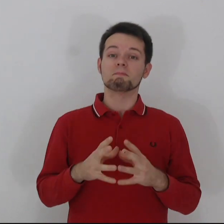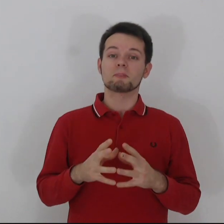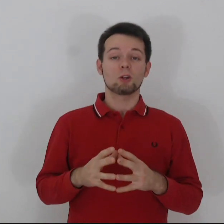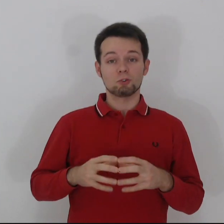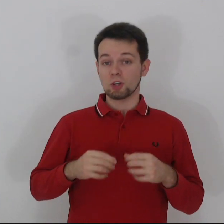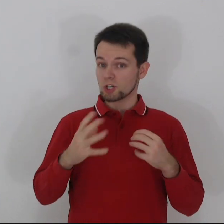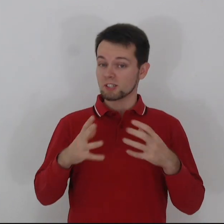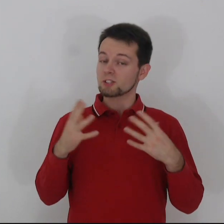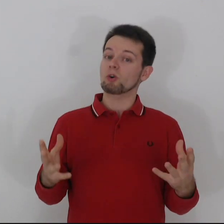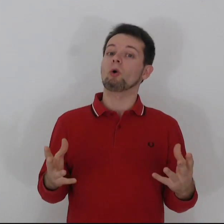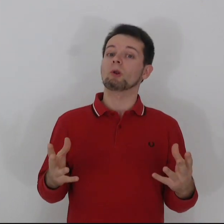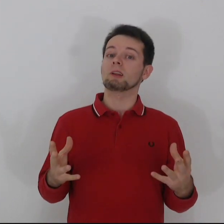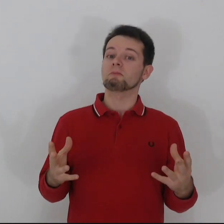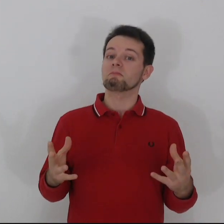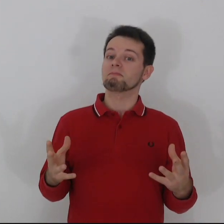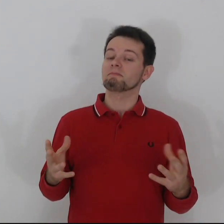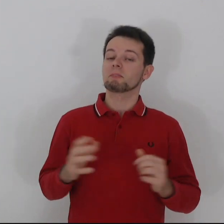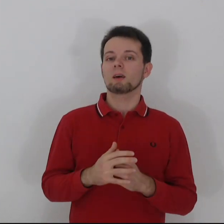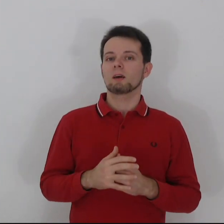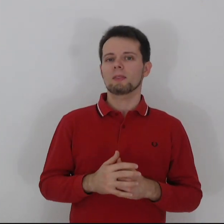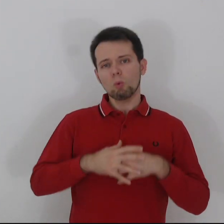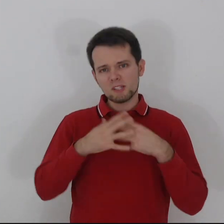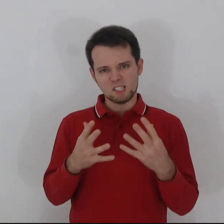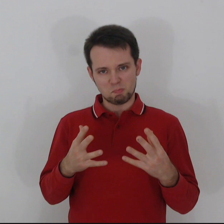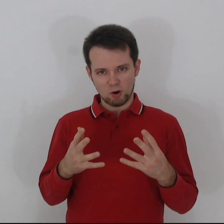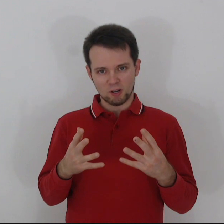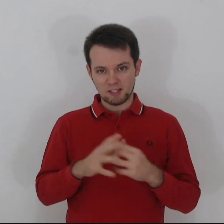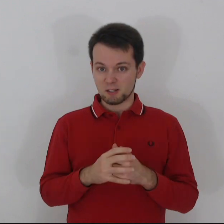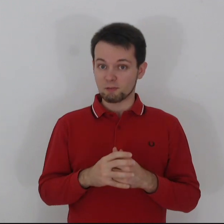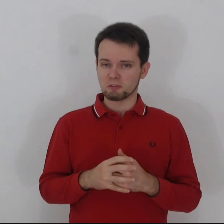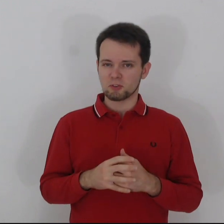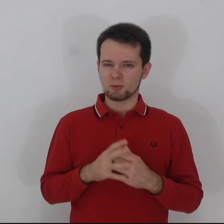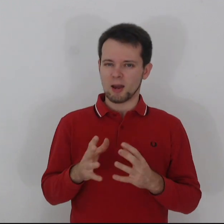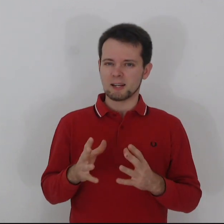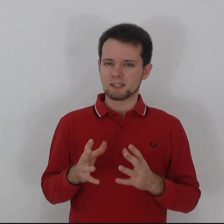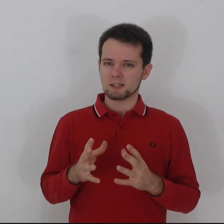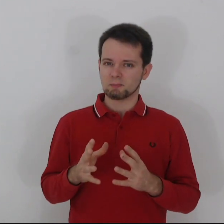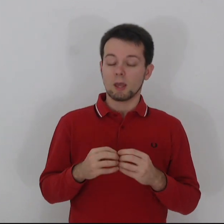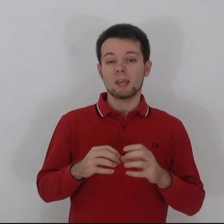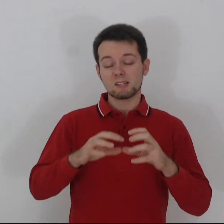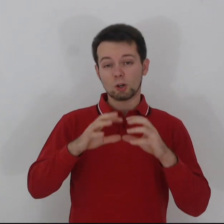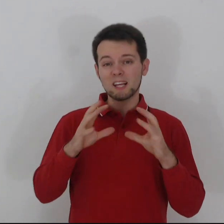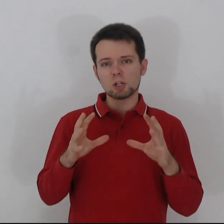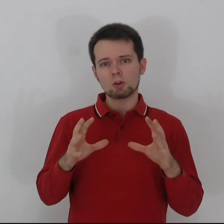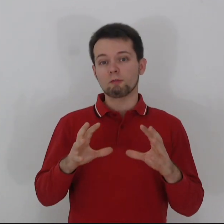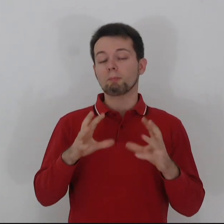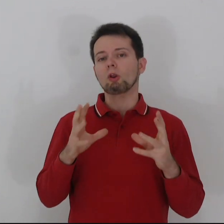to The Ocean's Call. Now what is this book that is in front of you, you ask? It is a collection of plot